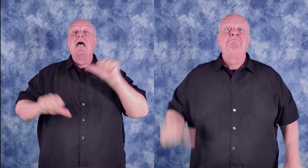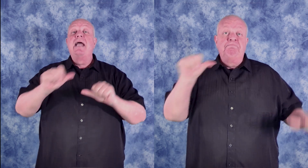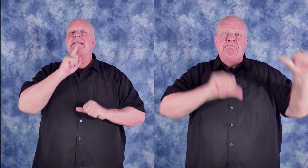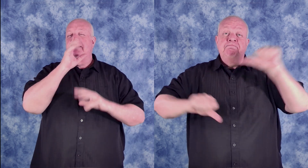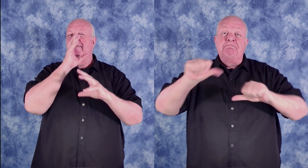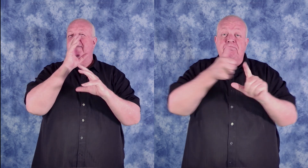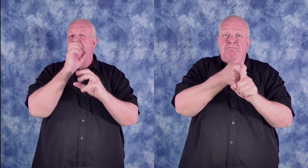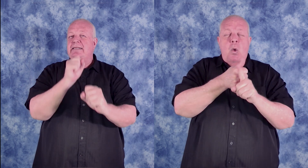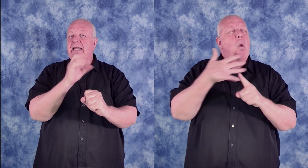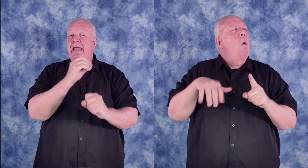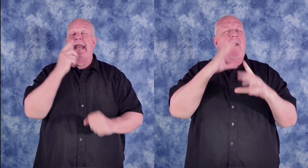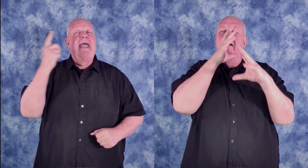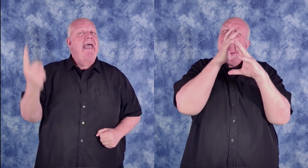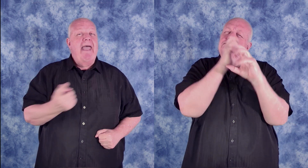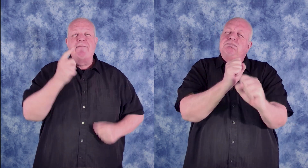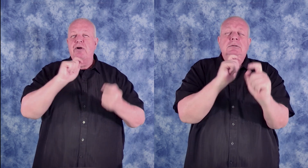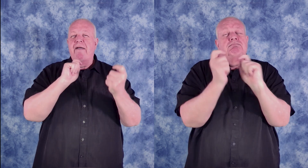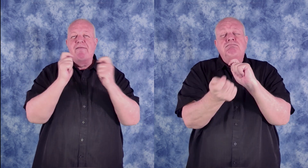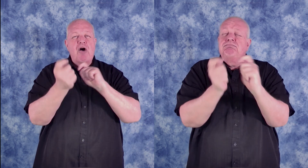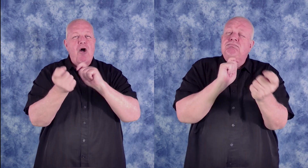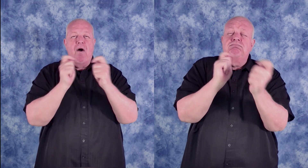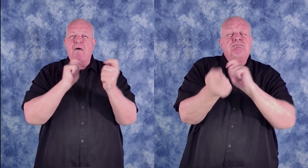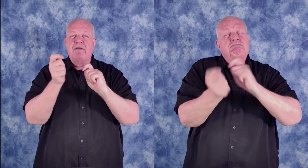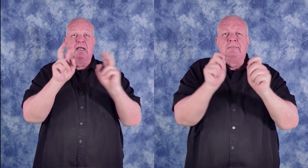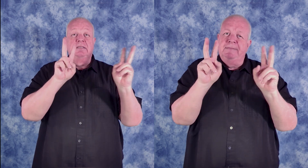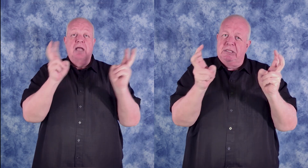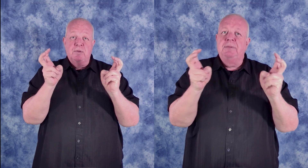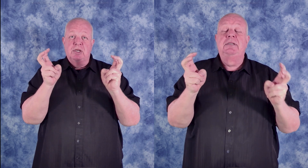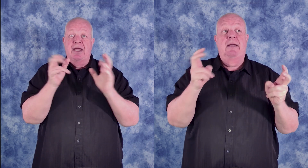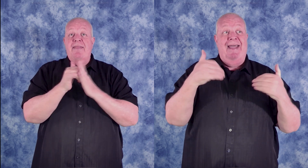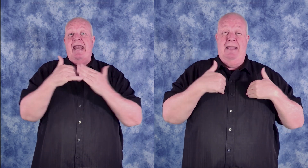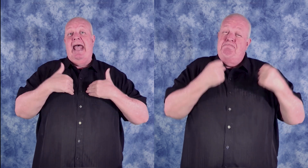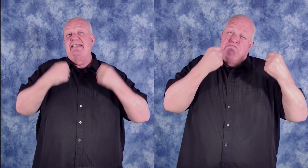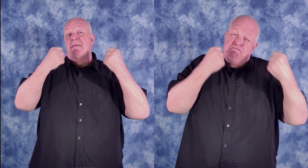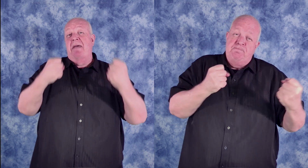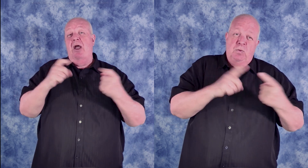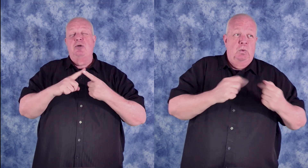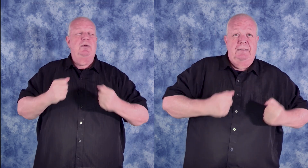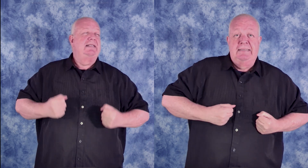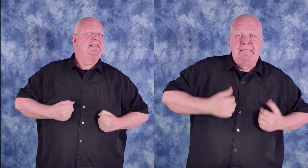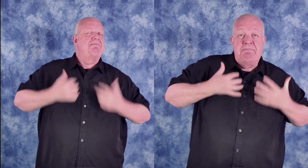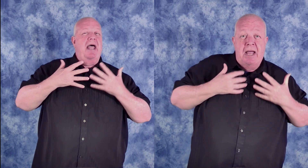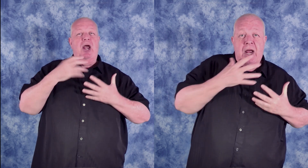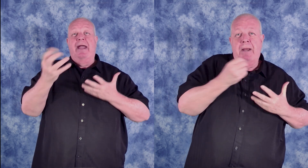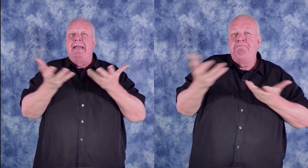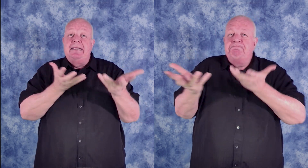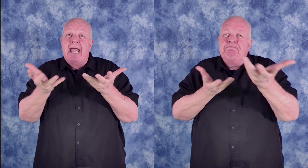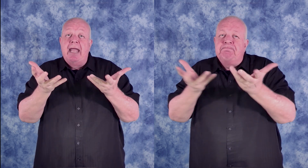Science is a fascinating and ever-evolving subject that has the power to inspire and engage